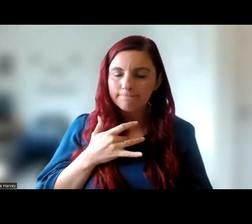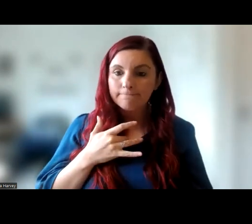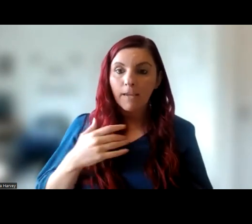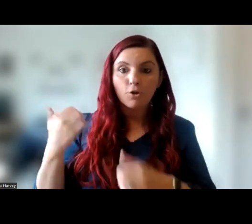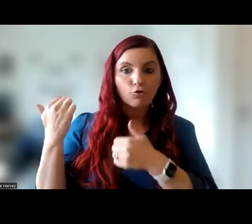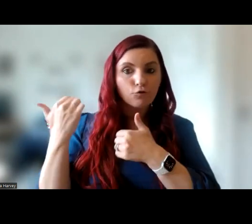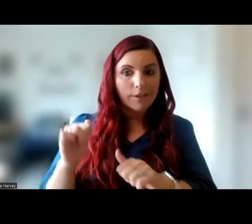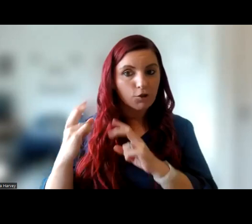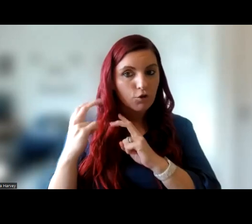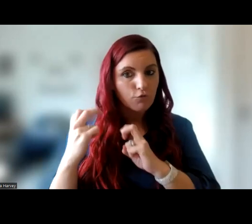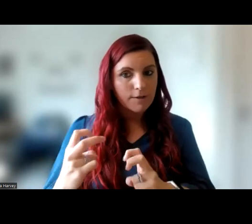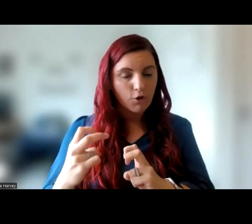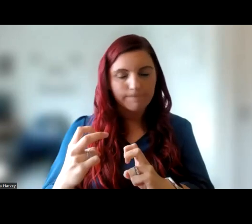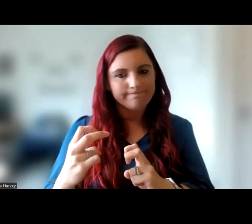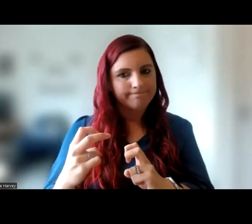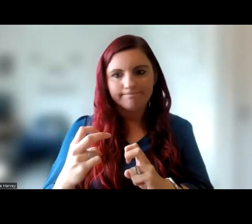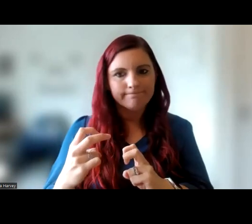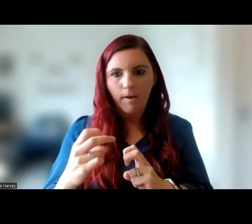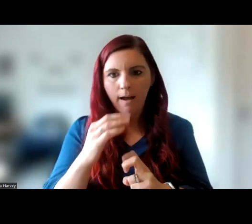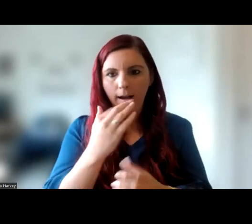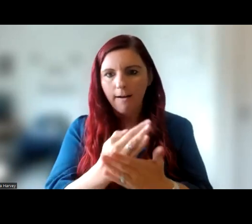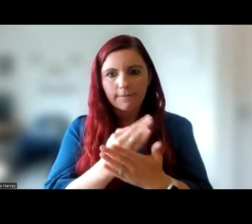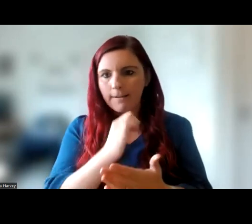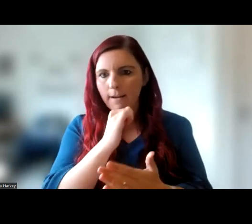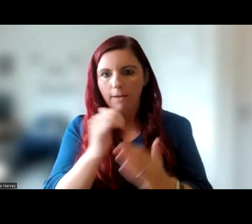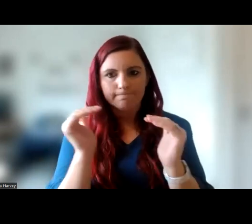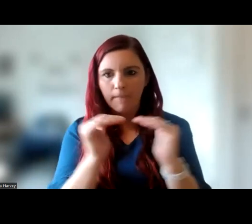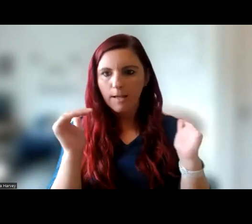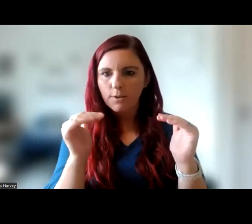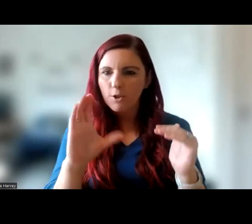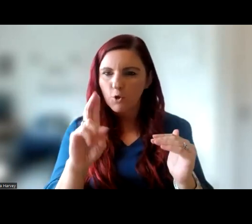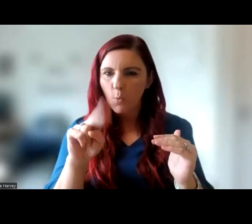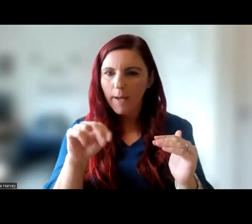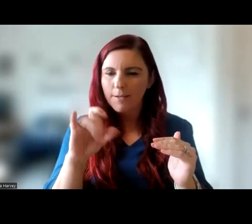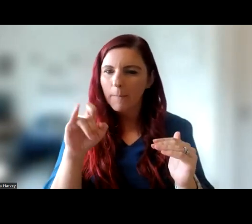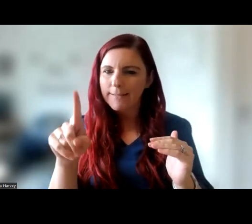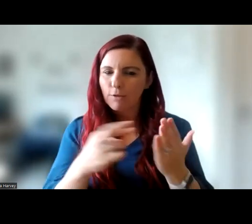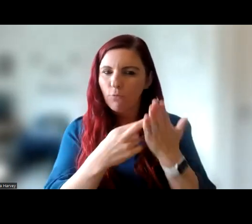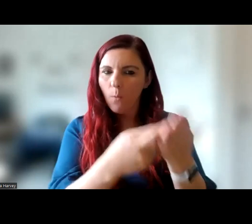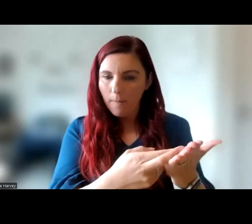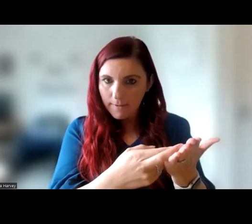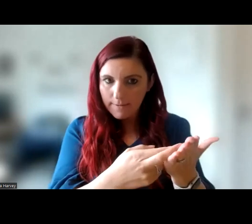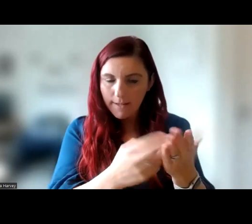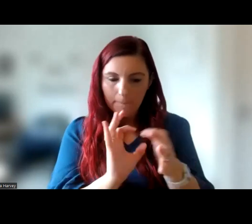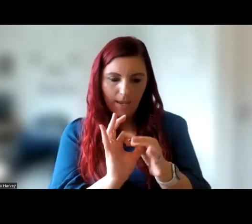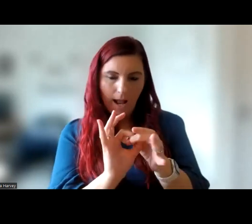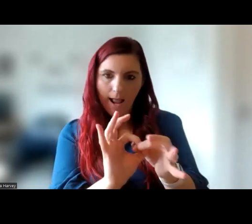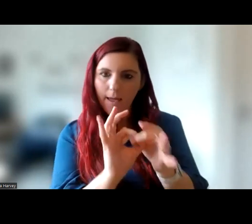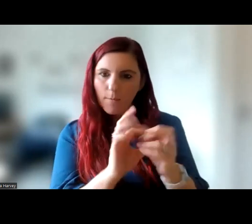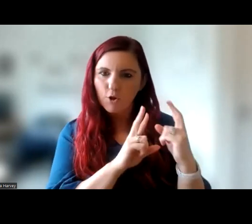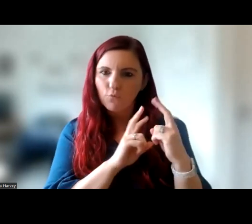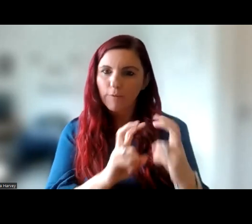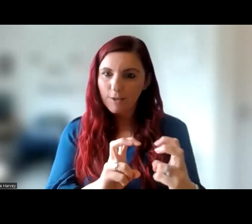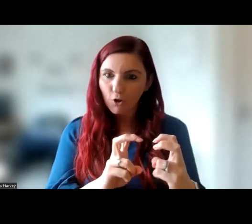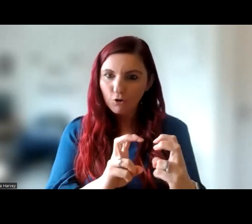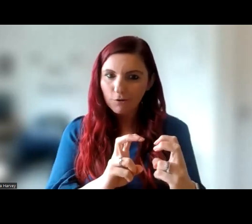research approaches are often poorly aligned with UNCRPD requirements. Collaborative research approaches, on the